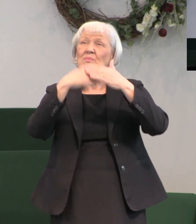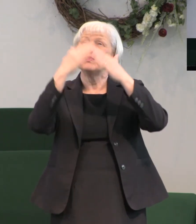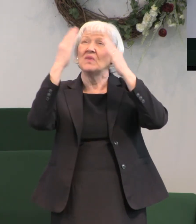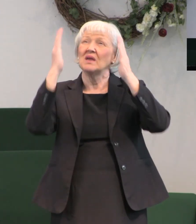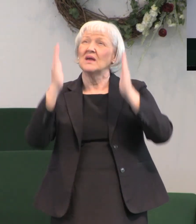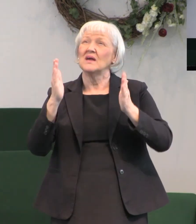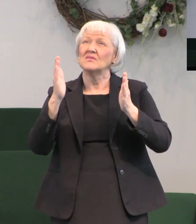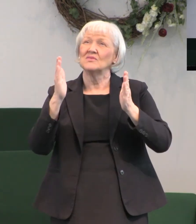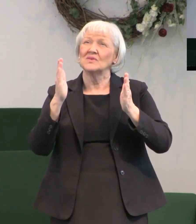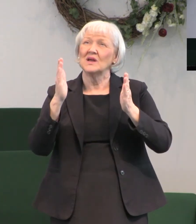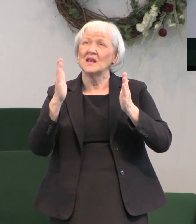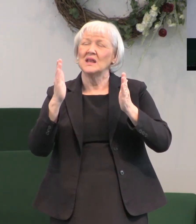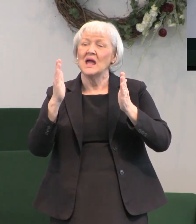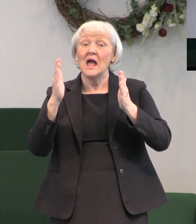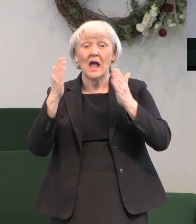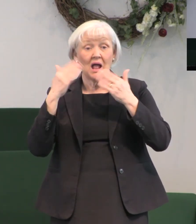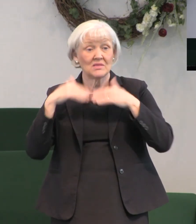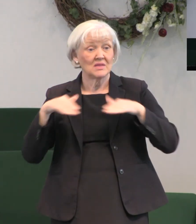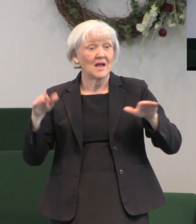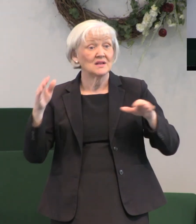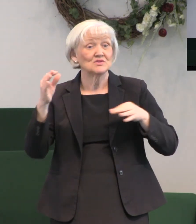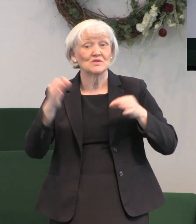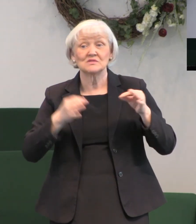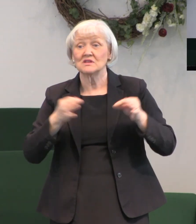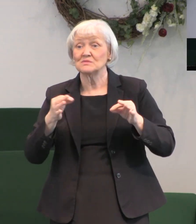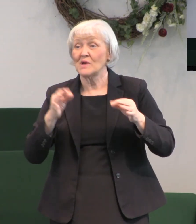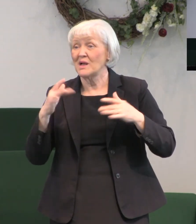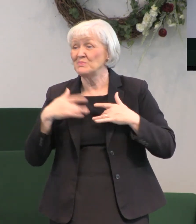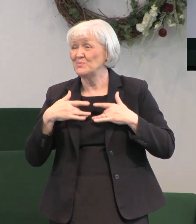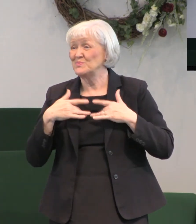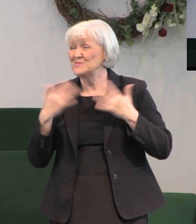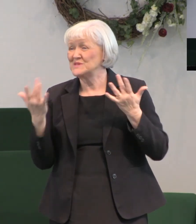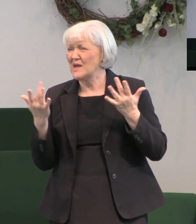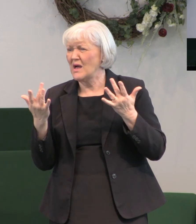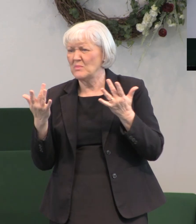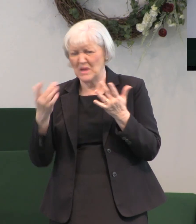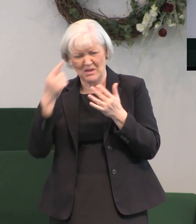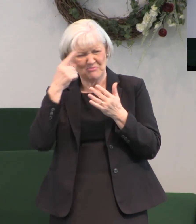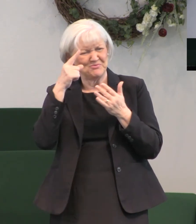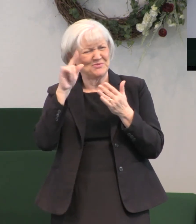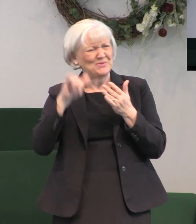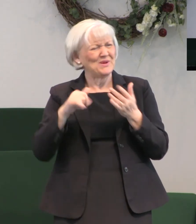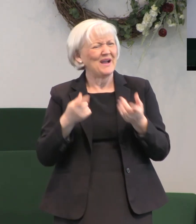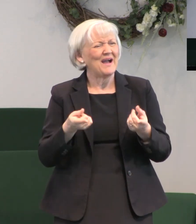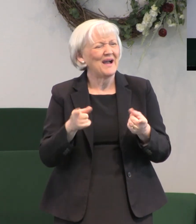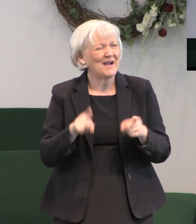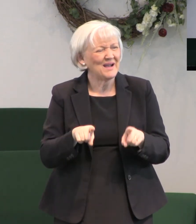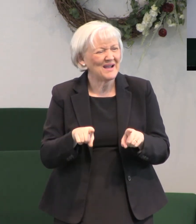they explained to those who were there what had happened and why and told them